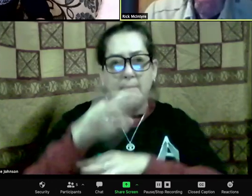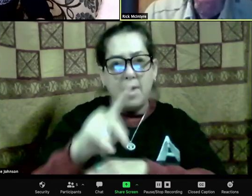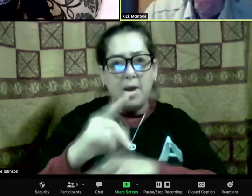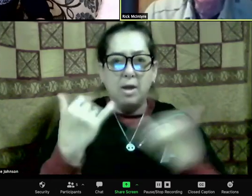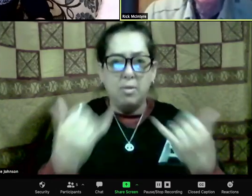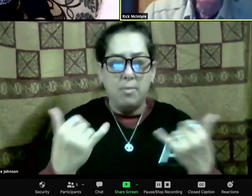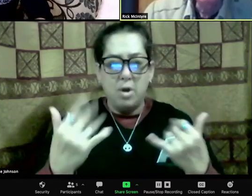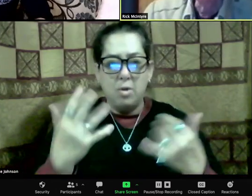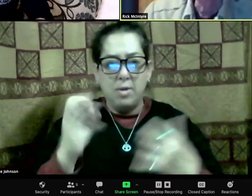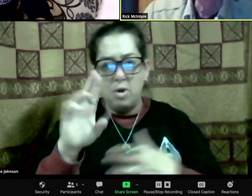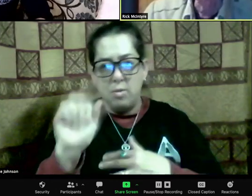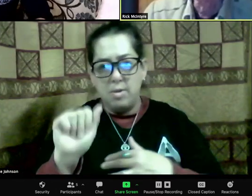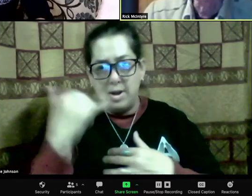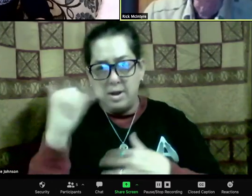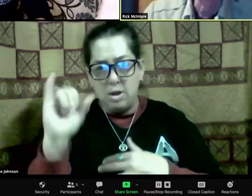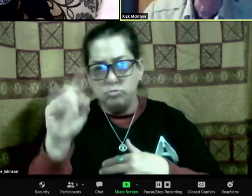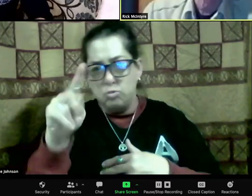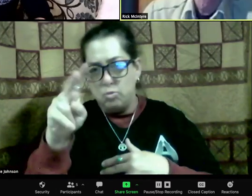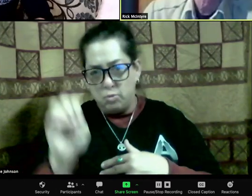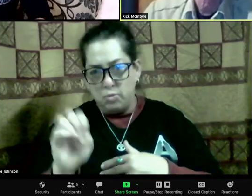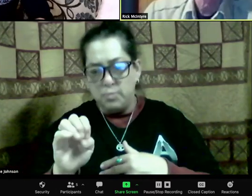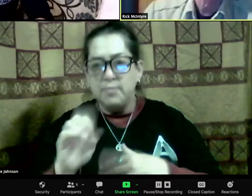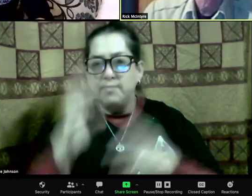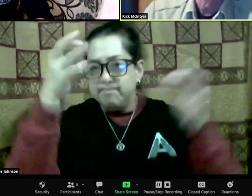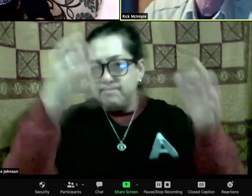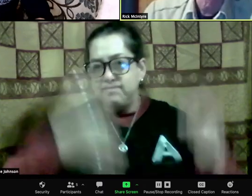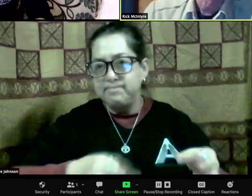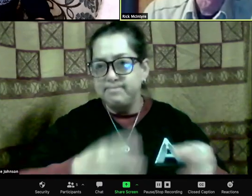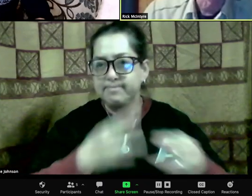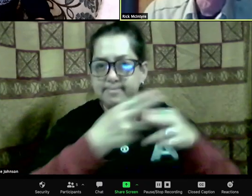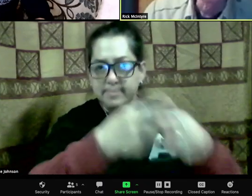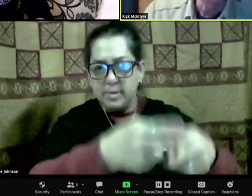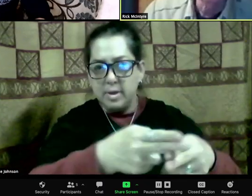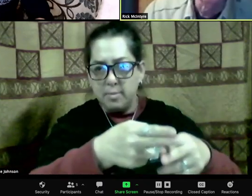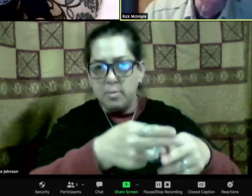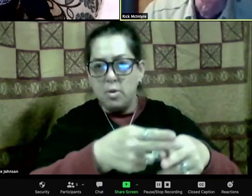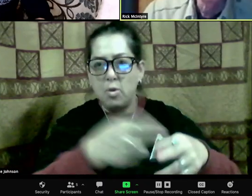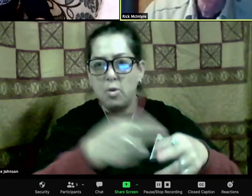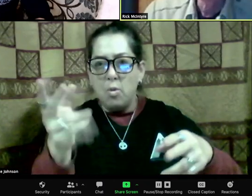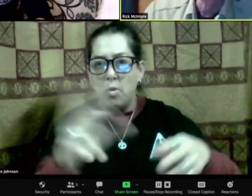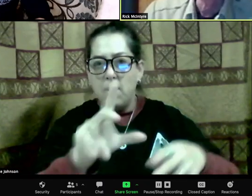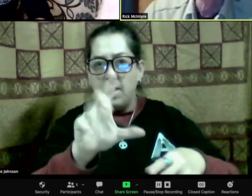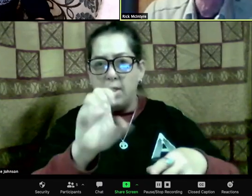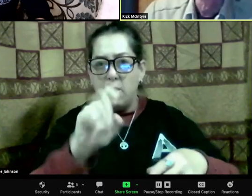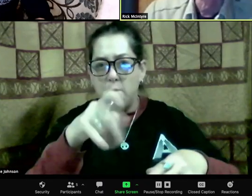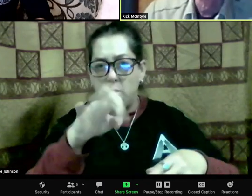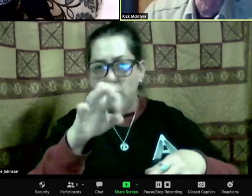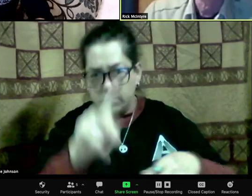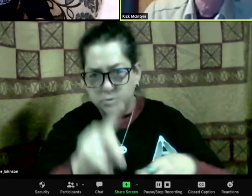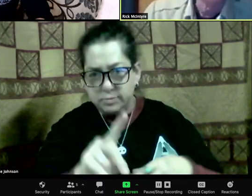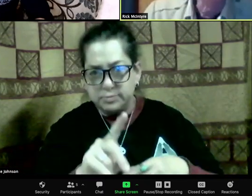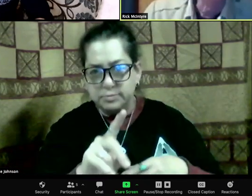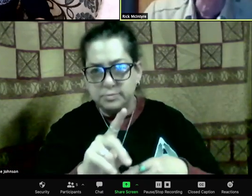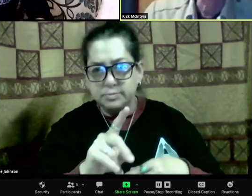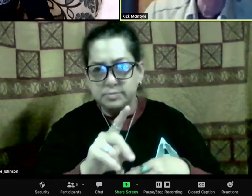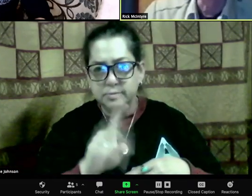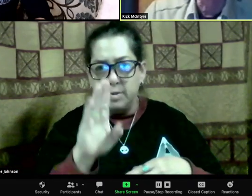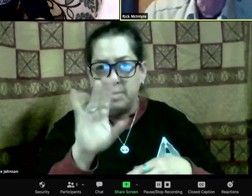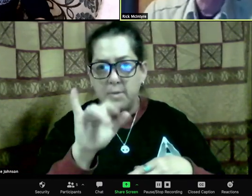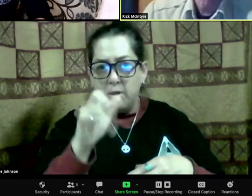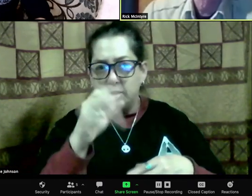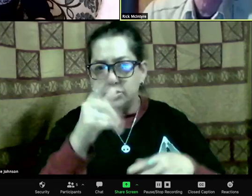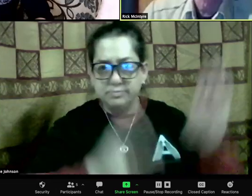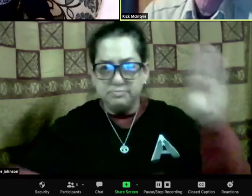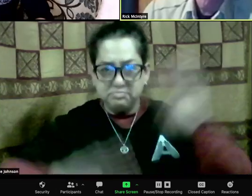clay bows, wagging their tails. It was getting close to the mating season. So it was a perfect time for them to meet. They paired